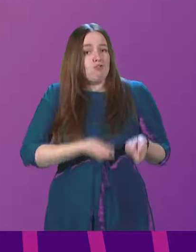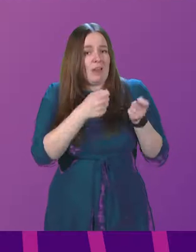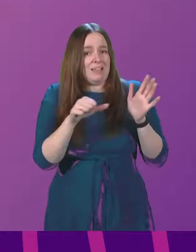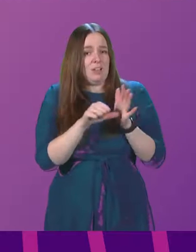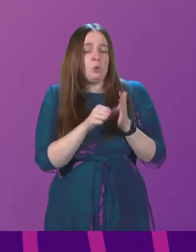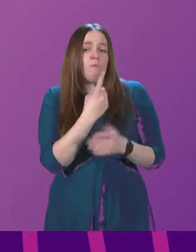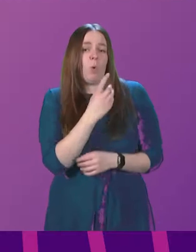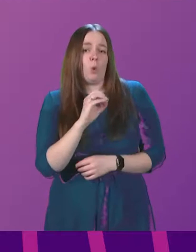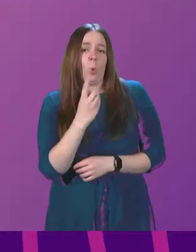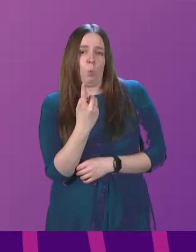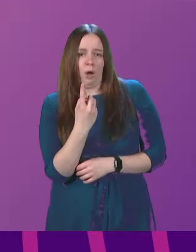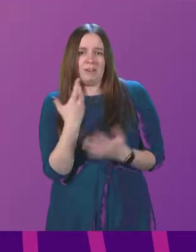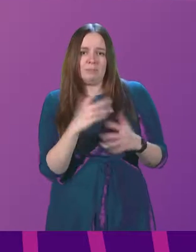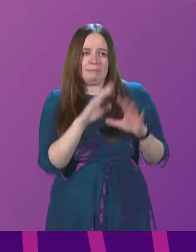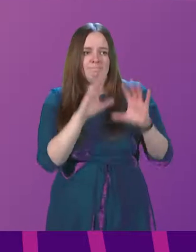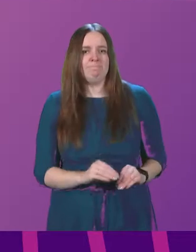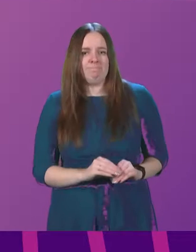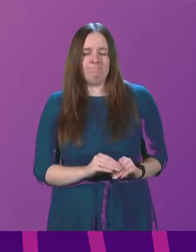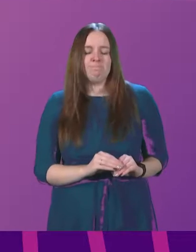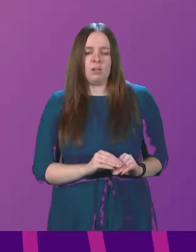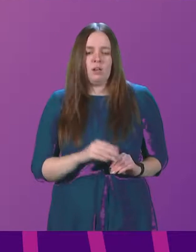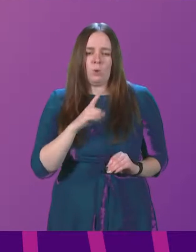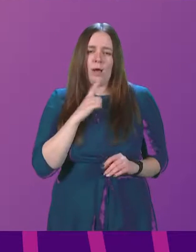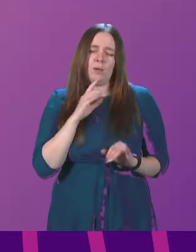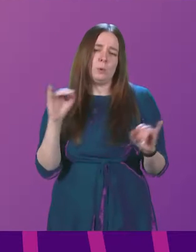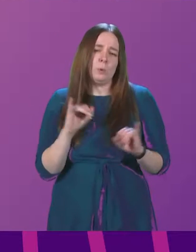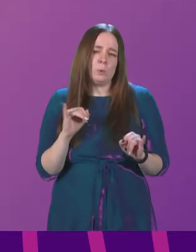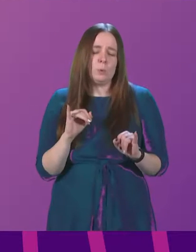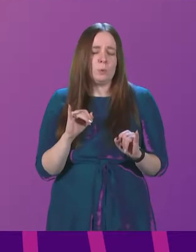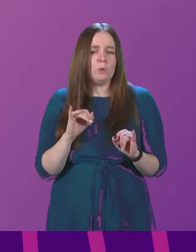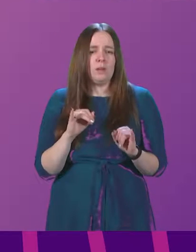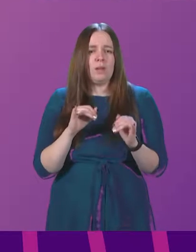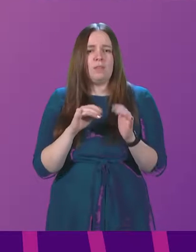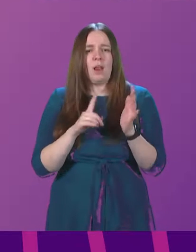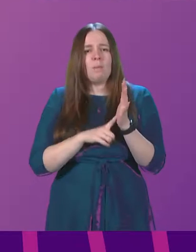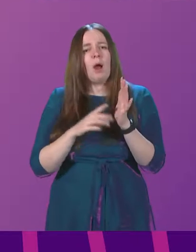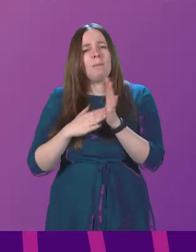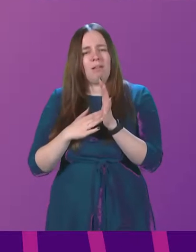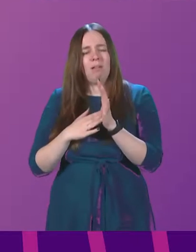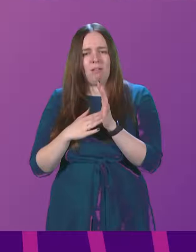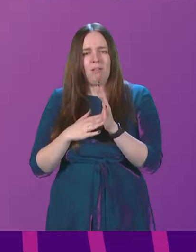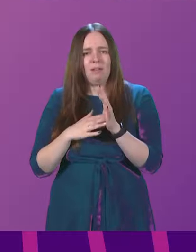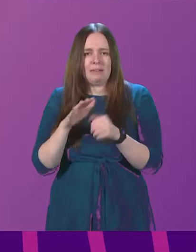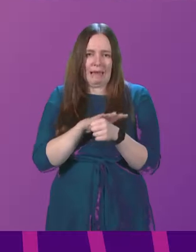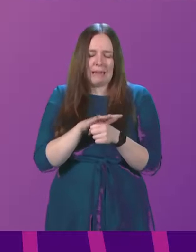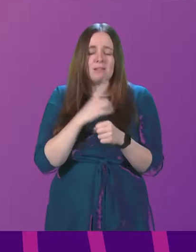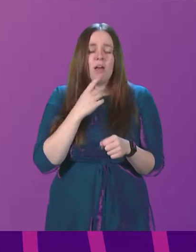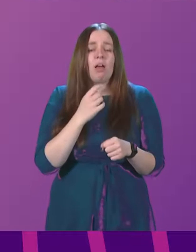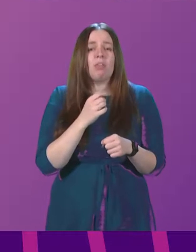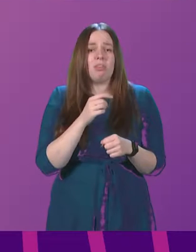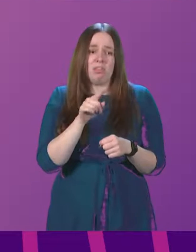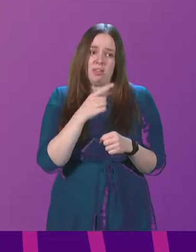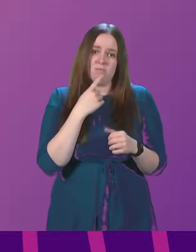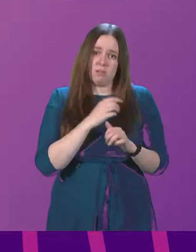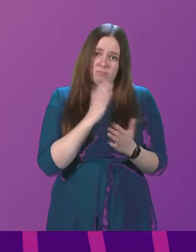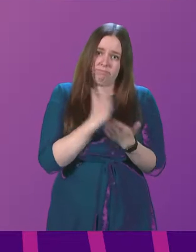of 101 calls to the police being abandoned in light of the awful tragedy of the La Mara Bell case. The Cabinet Secretary assured me back then that the